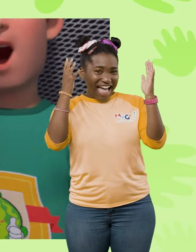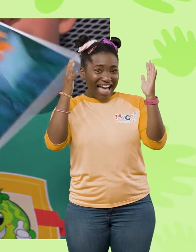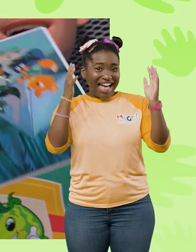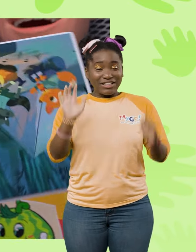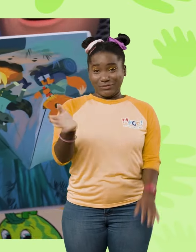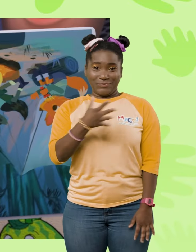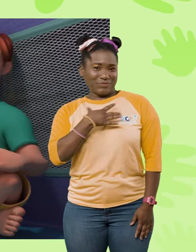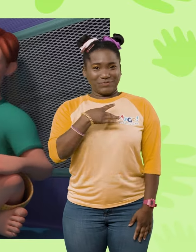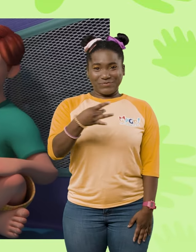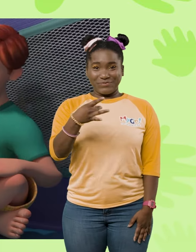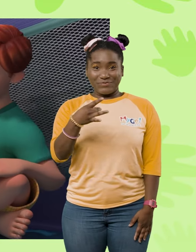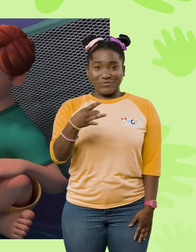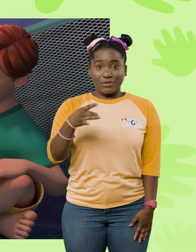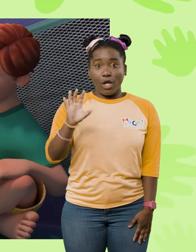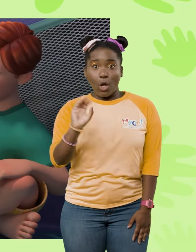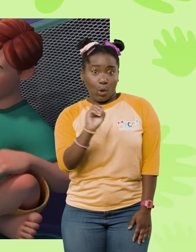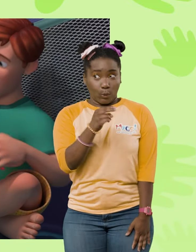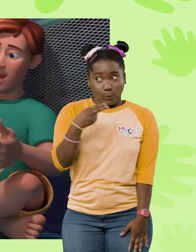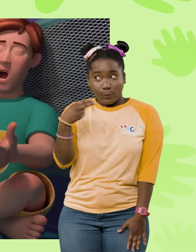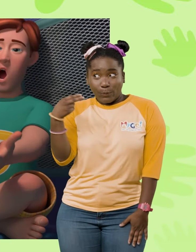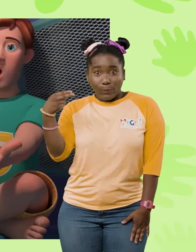yay, I like it. Ooh!